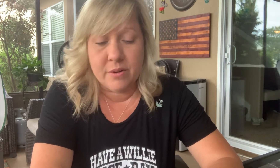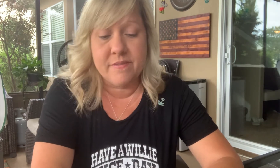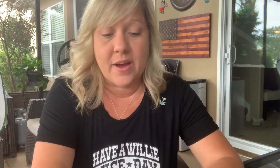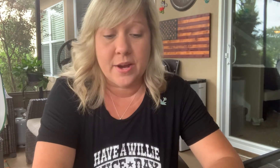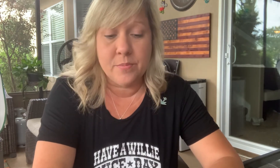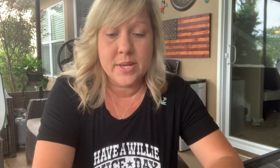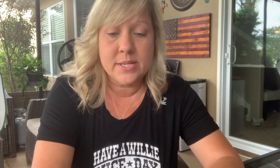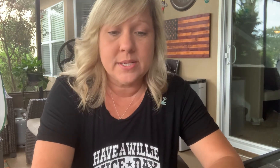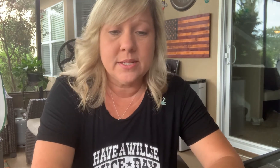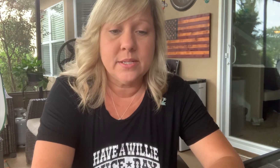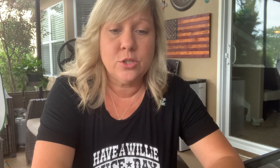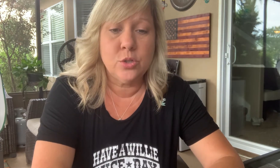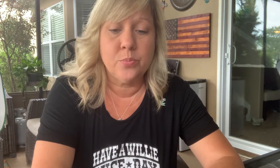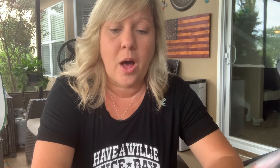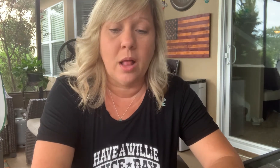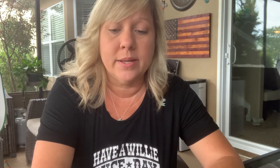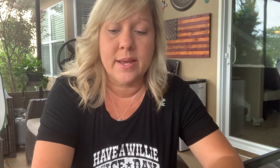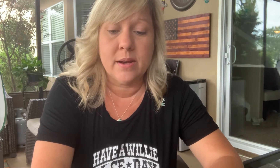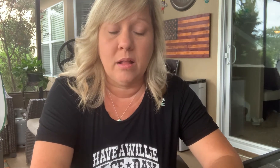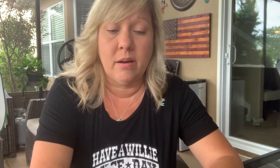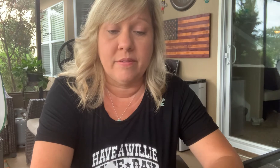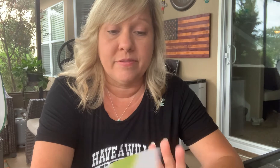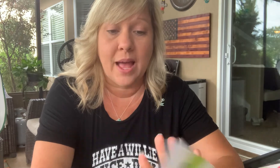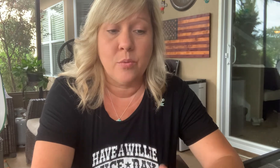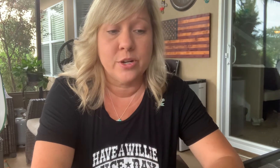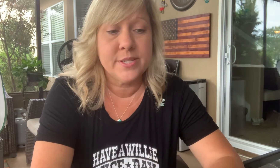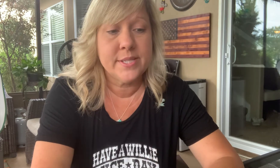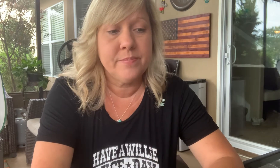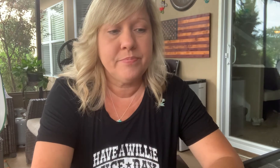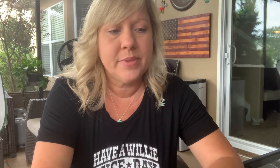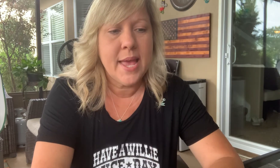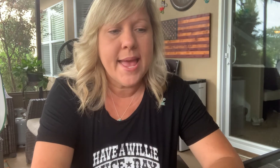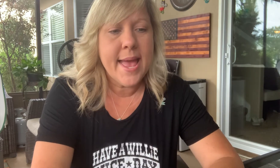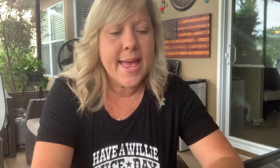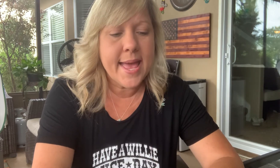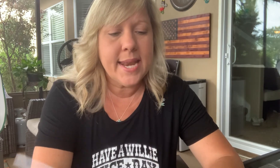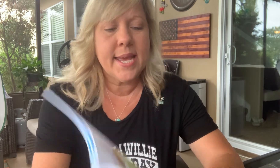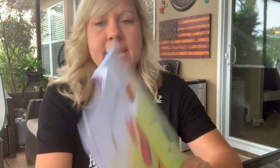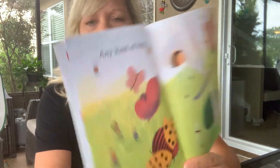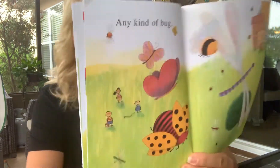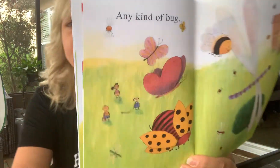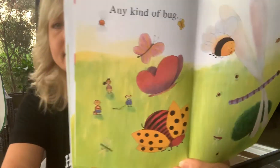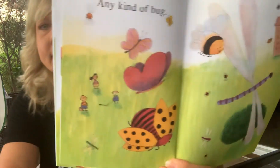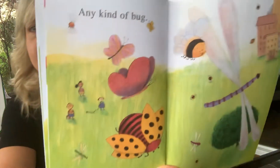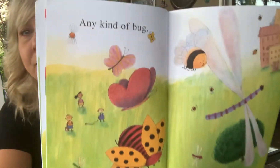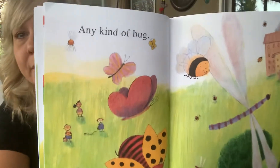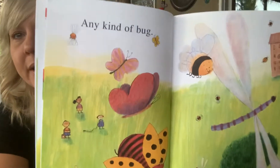environment to pollinate all our flowers. Any kind of bug.